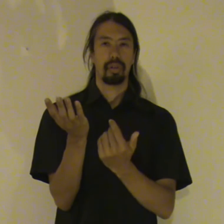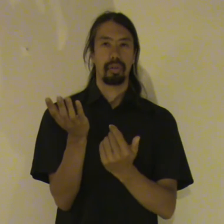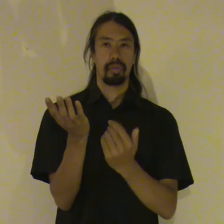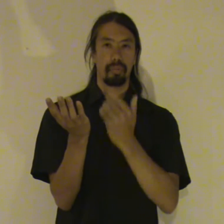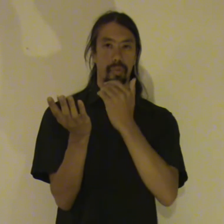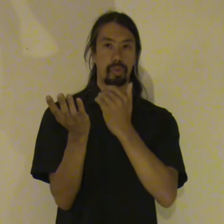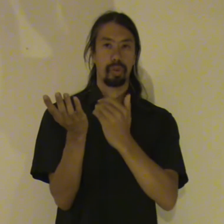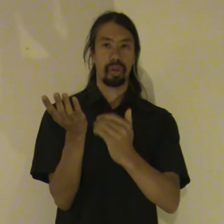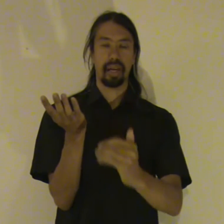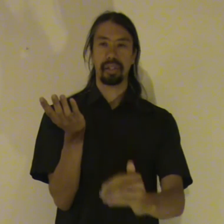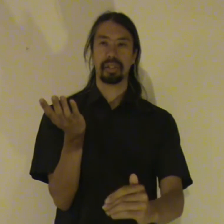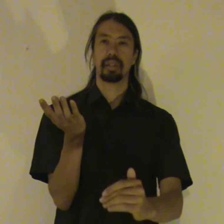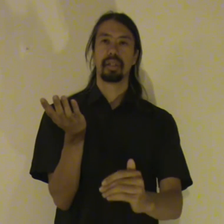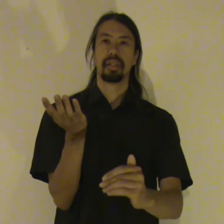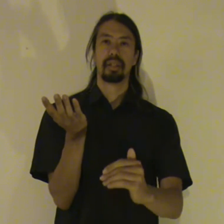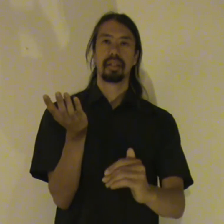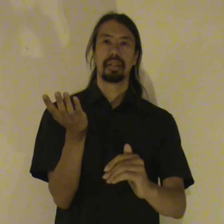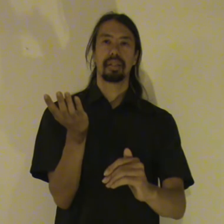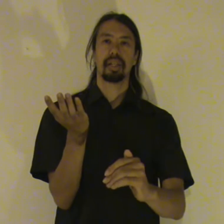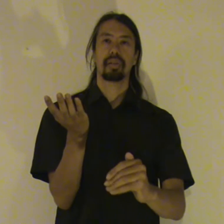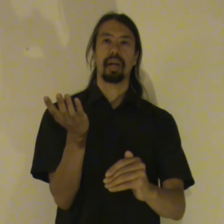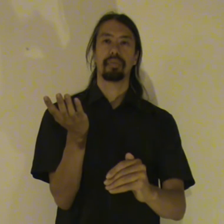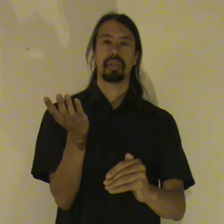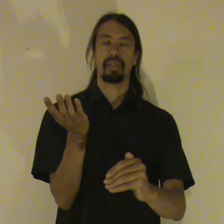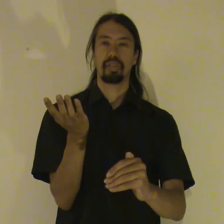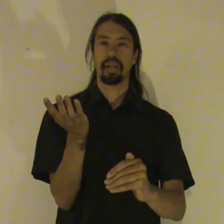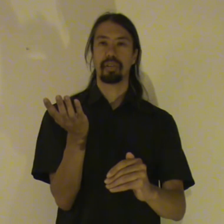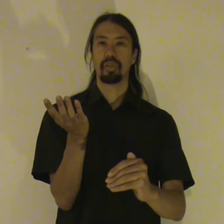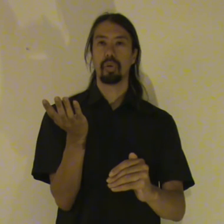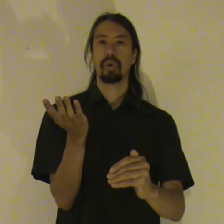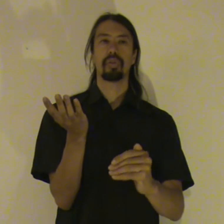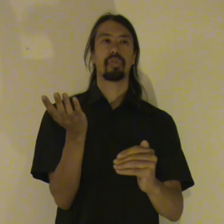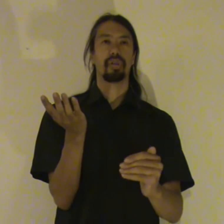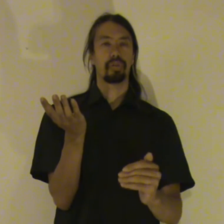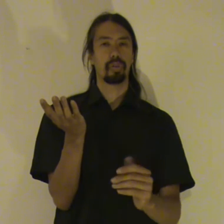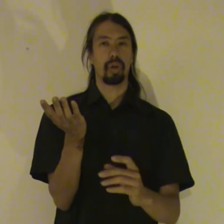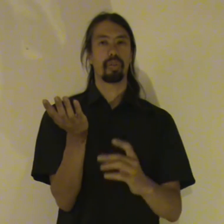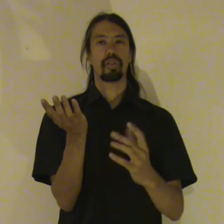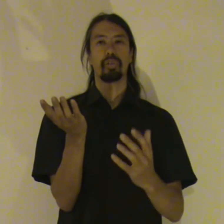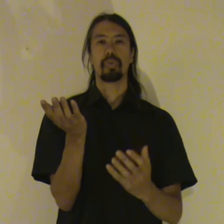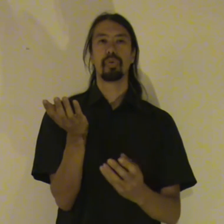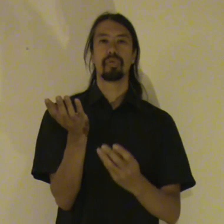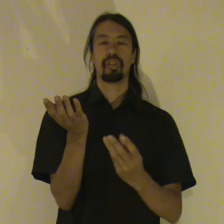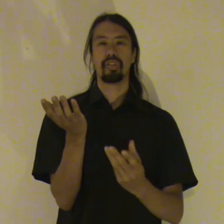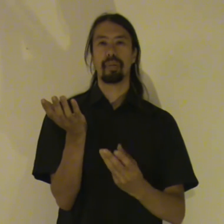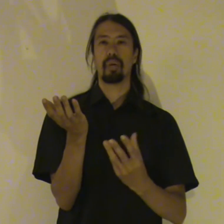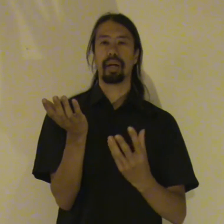And through the connection. The chakra it is connected to. Will also start to grow. Will start to move in the same way.